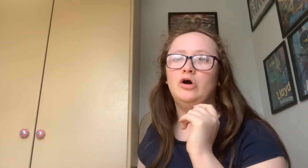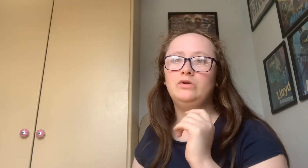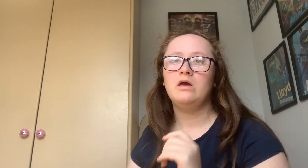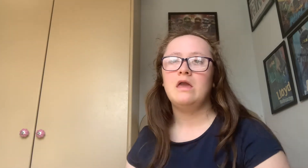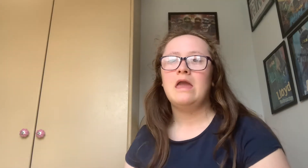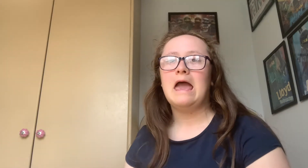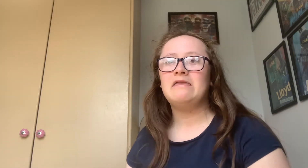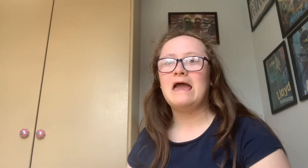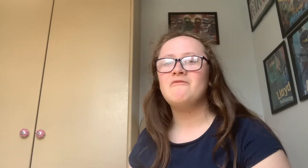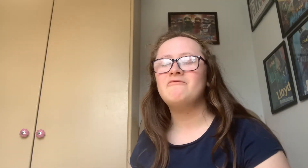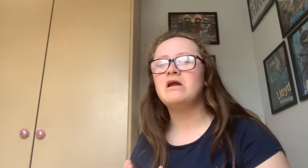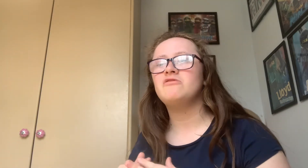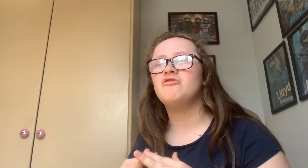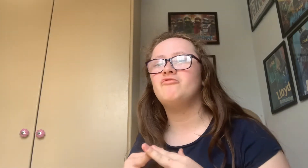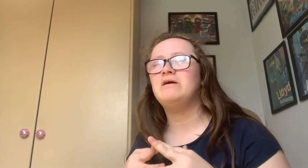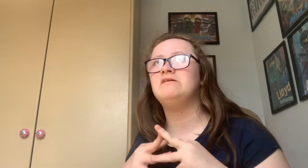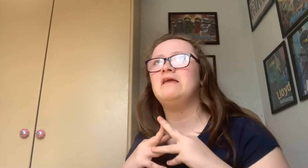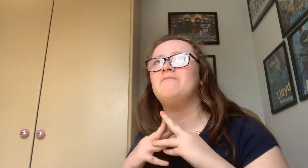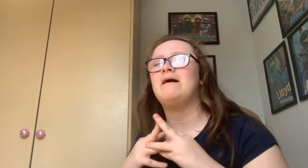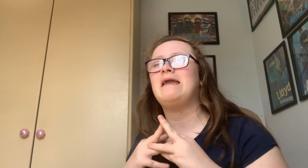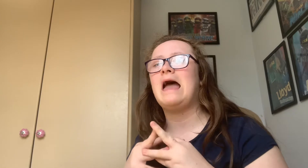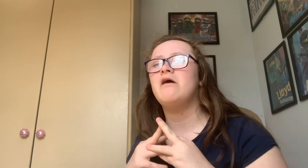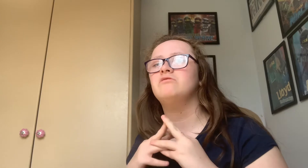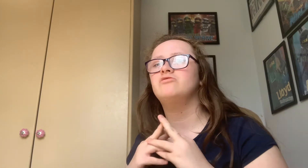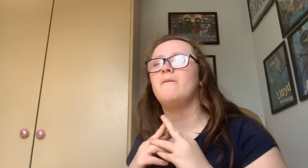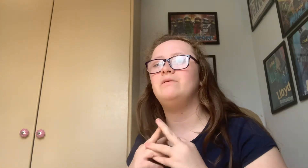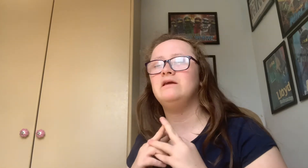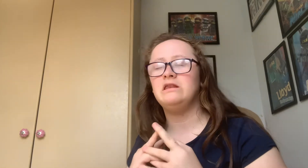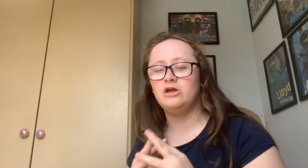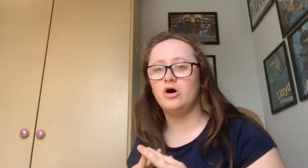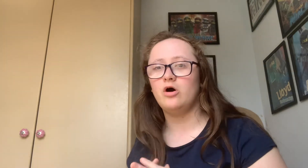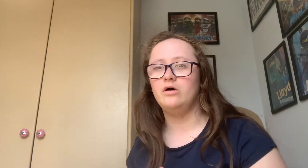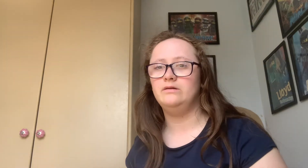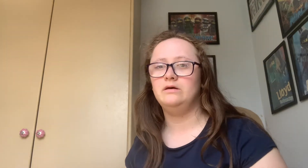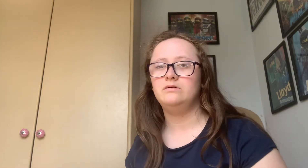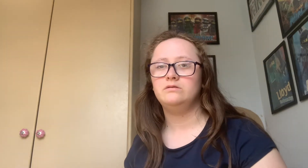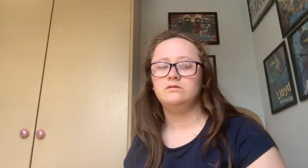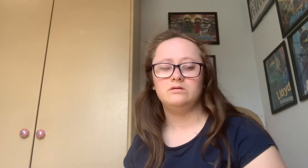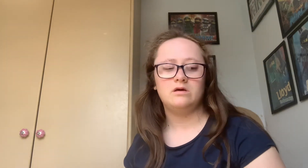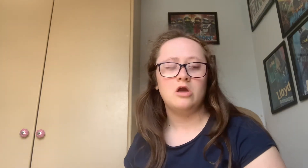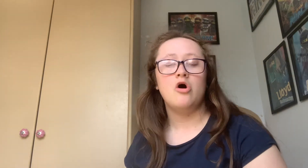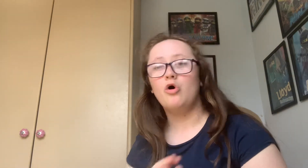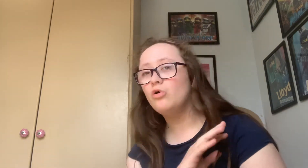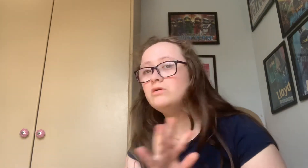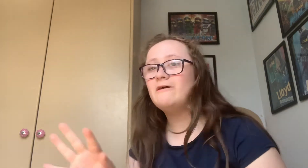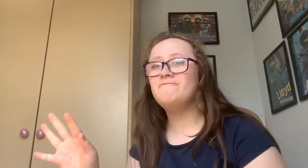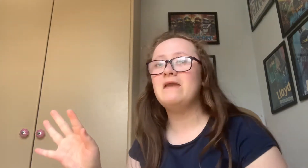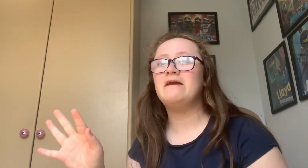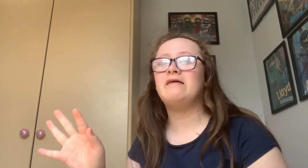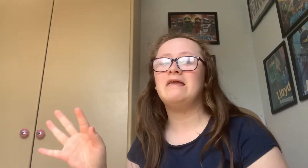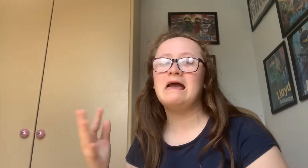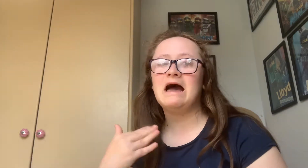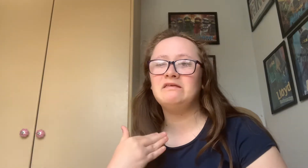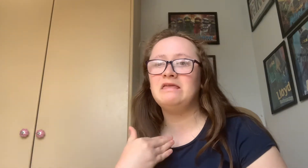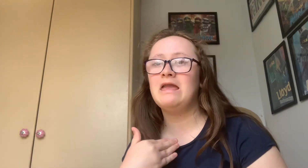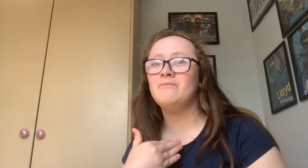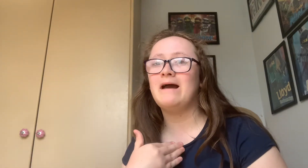and everything I decorated in my house is completely gone All the things I added in my